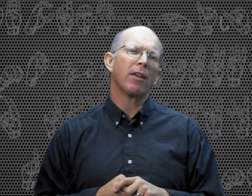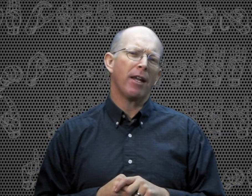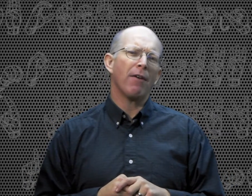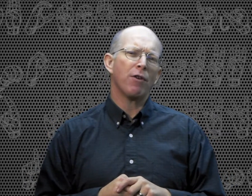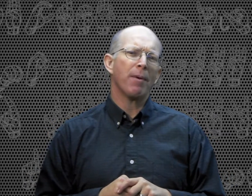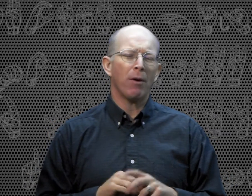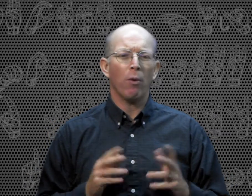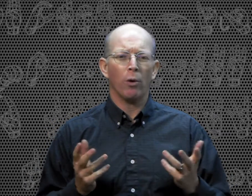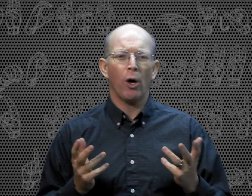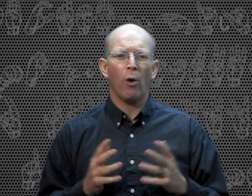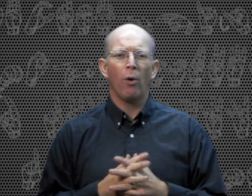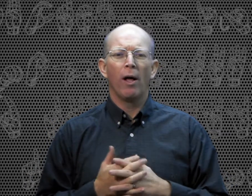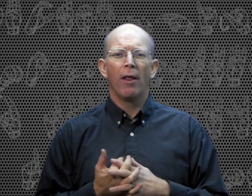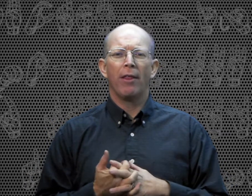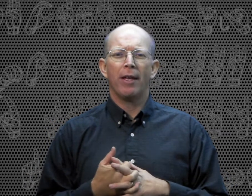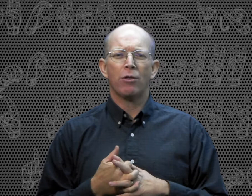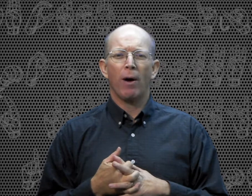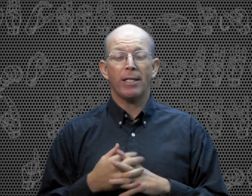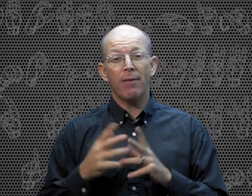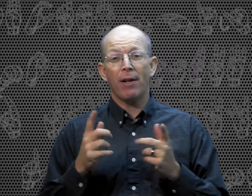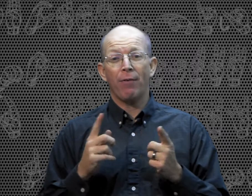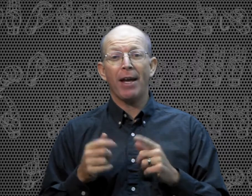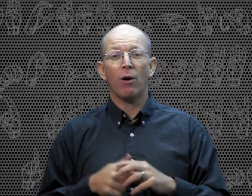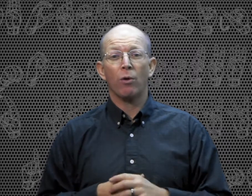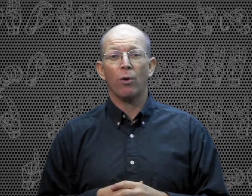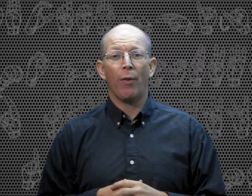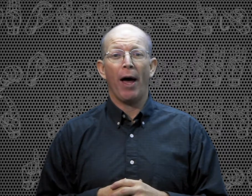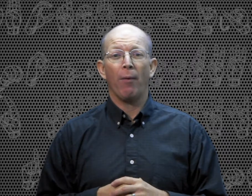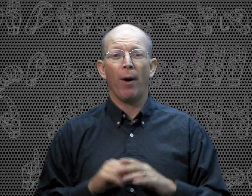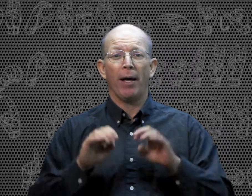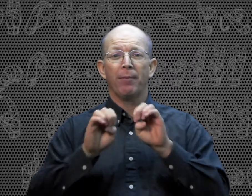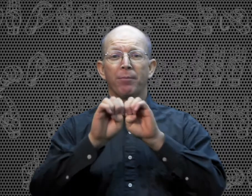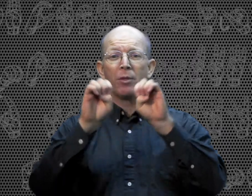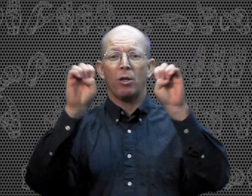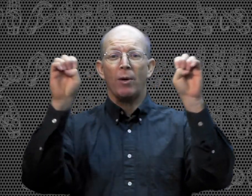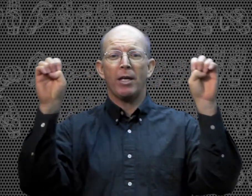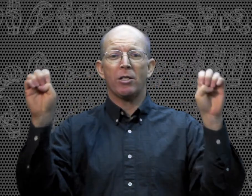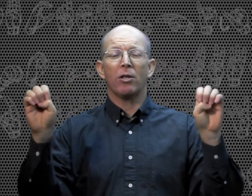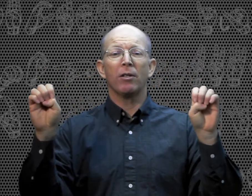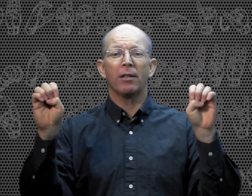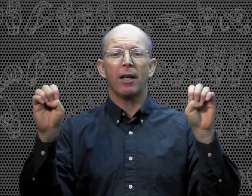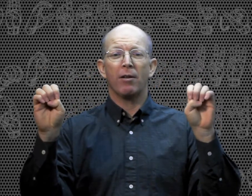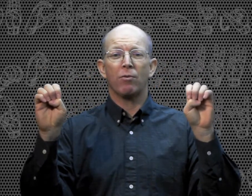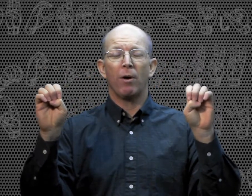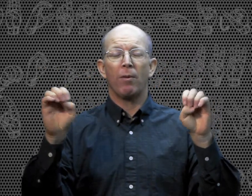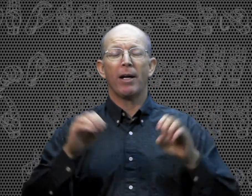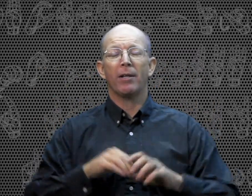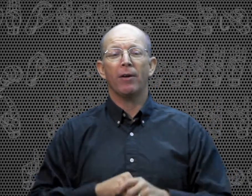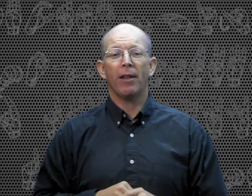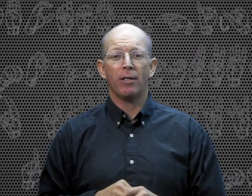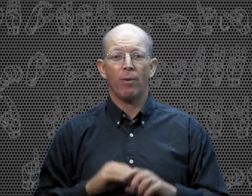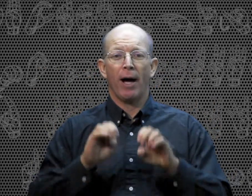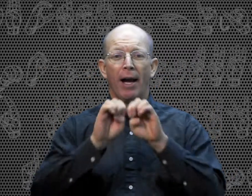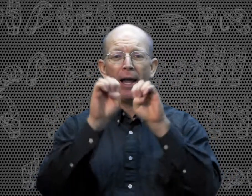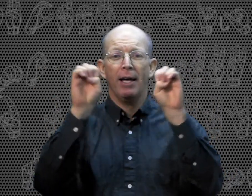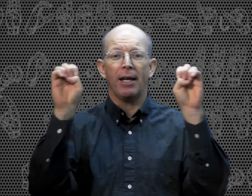deaf you meet will know these ways, even if they don't do it that way. So, Easter is one way to do it. That's the way I like.